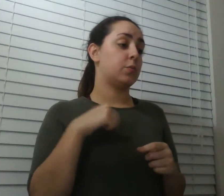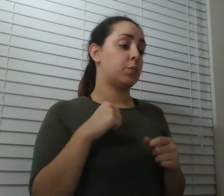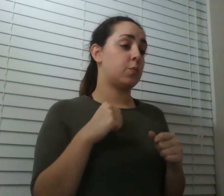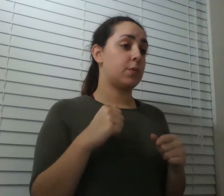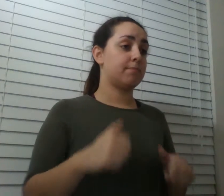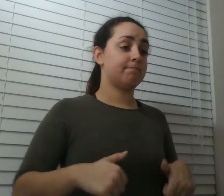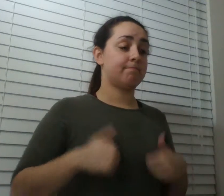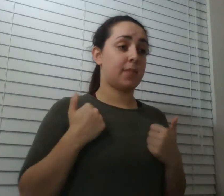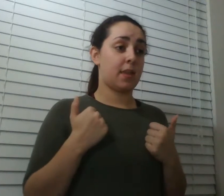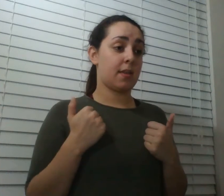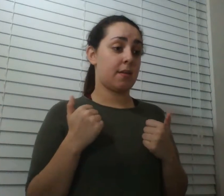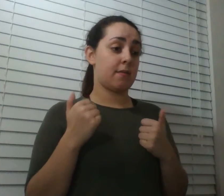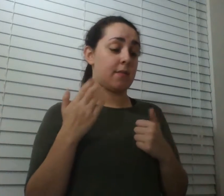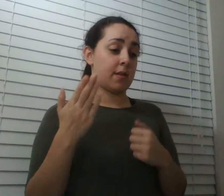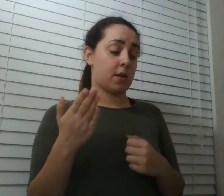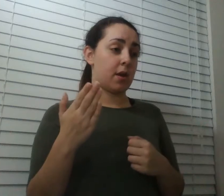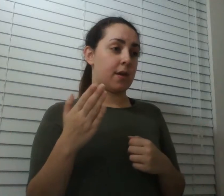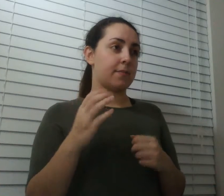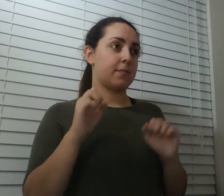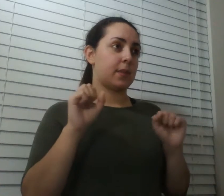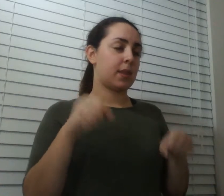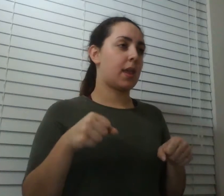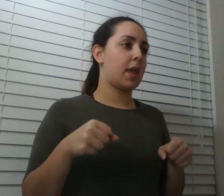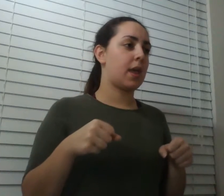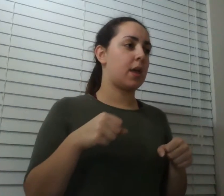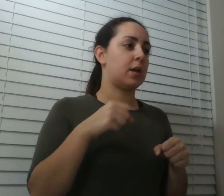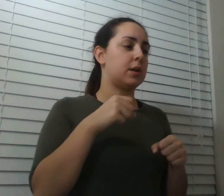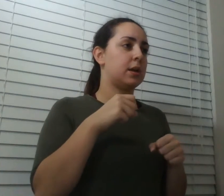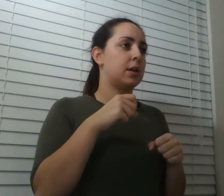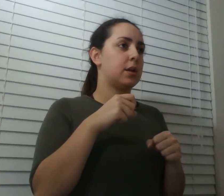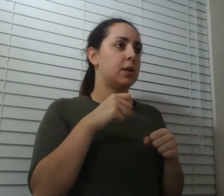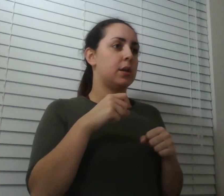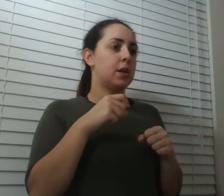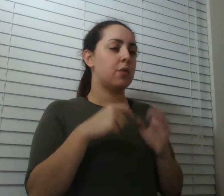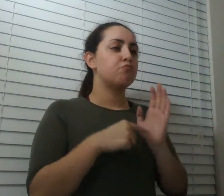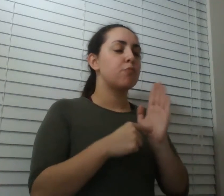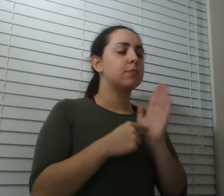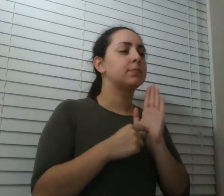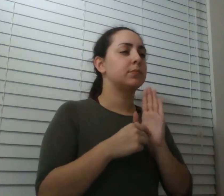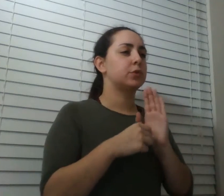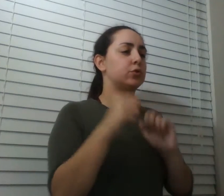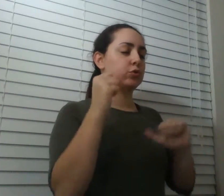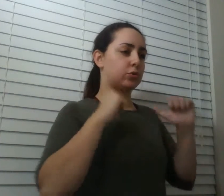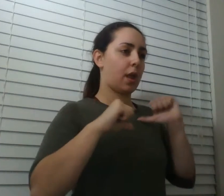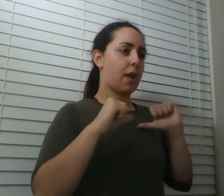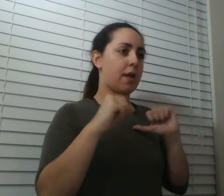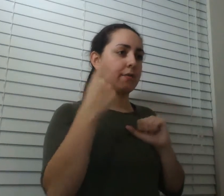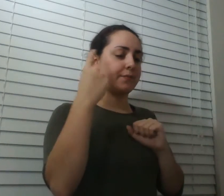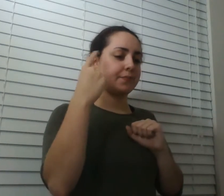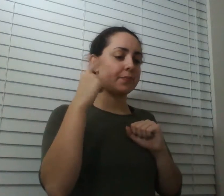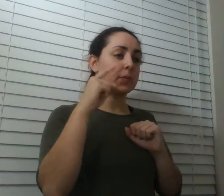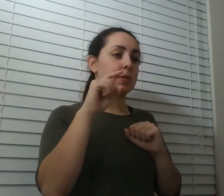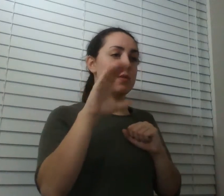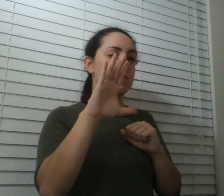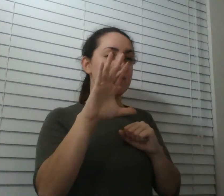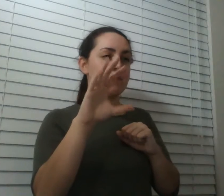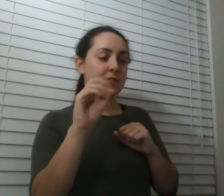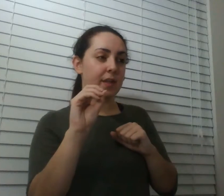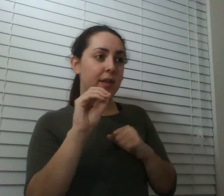represent it for 50 some odd minutes and then we leave it but it keeps on going